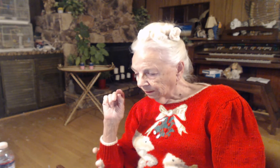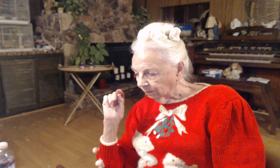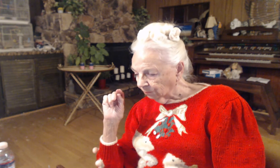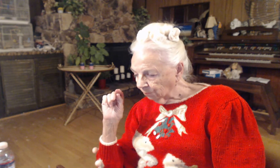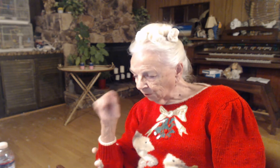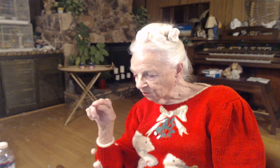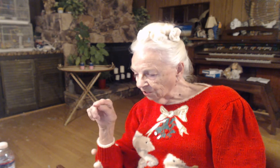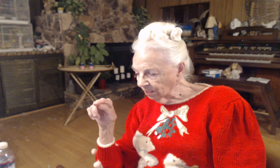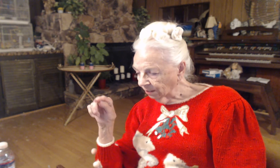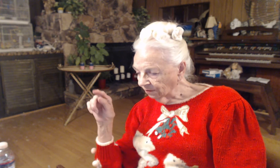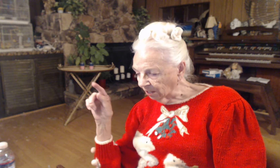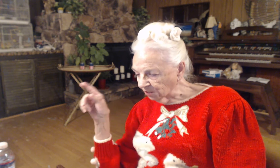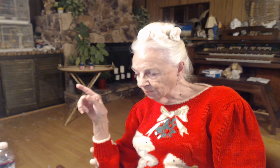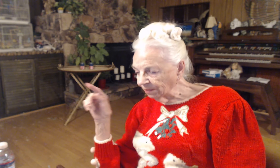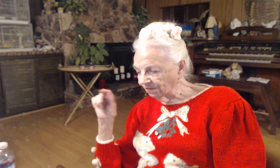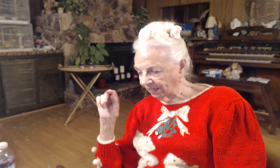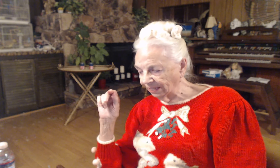Preaching the gospel of the kingdom.